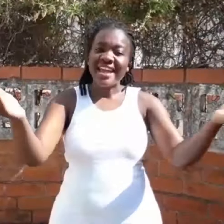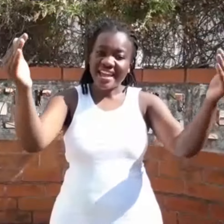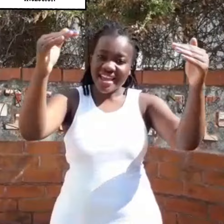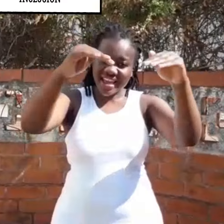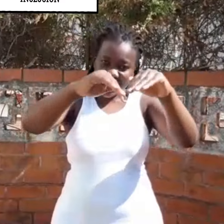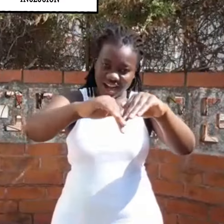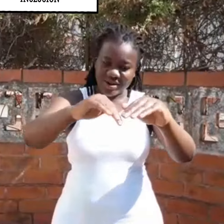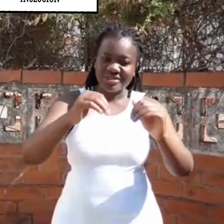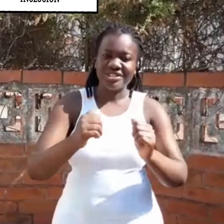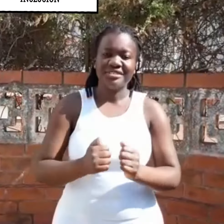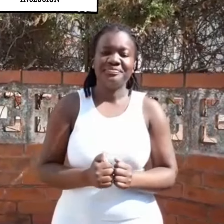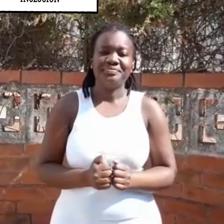Inclusion.